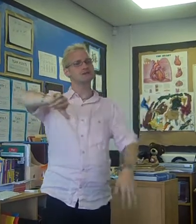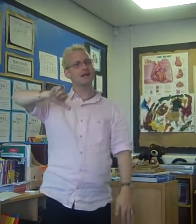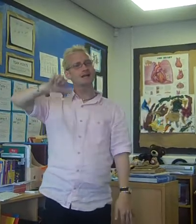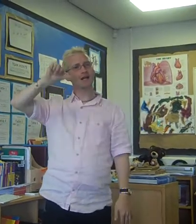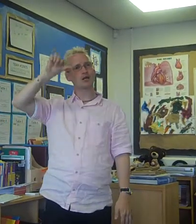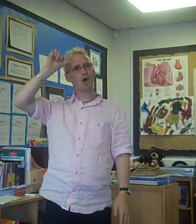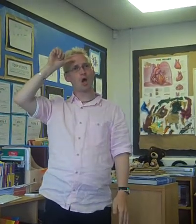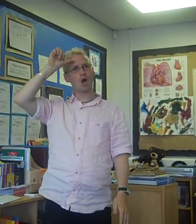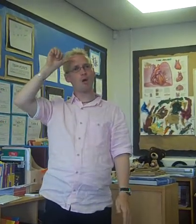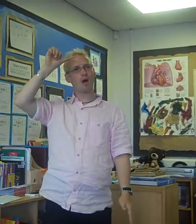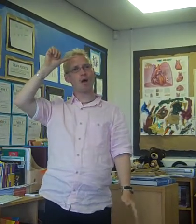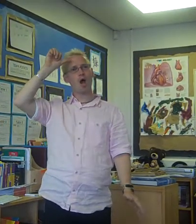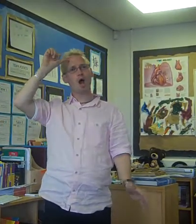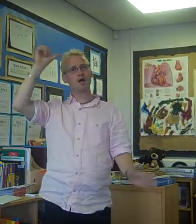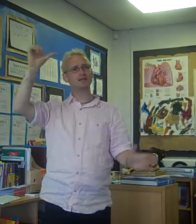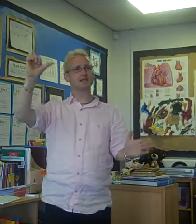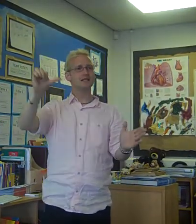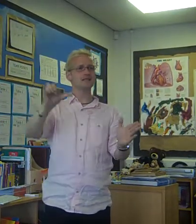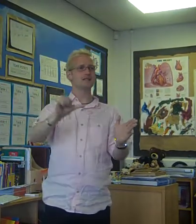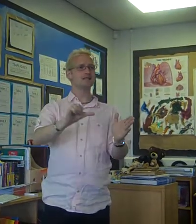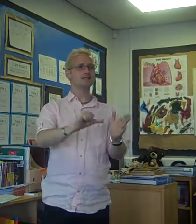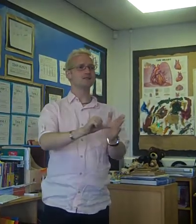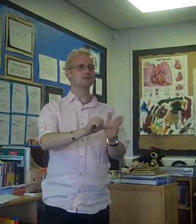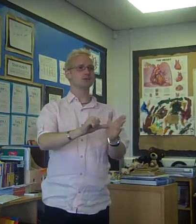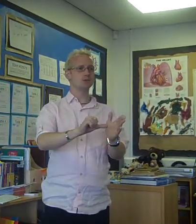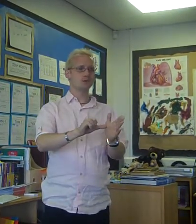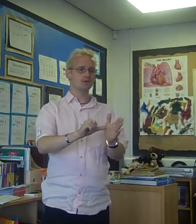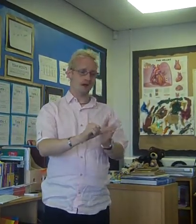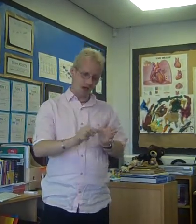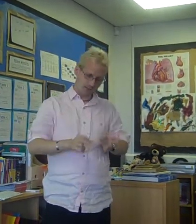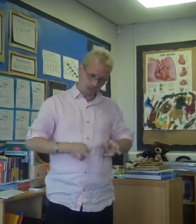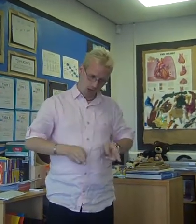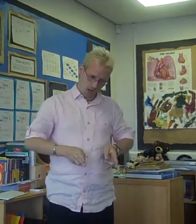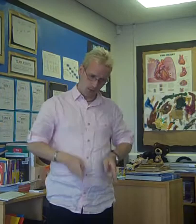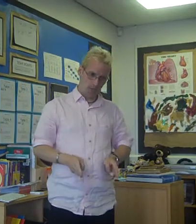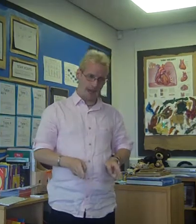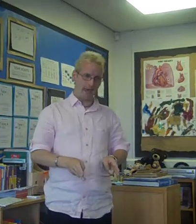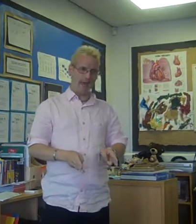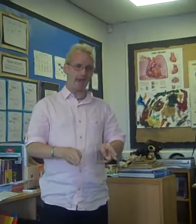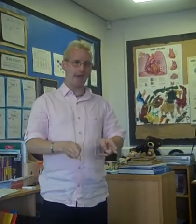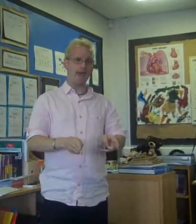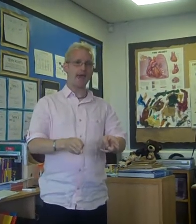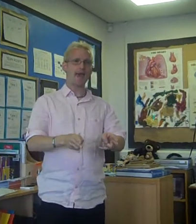and I know I'm all in tears to fight my way.